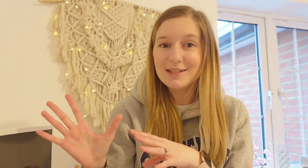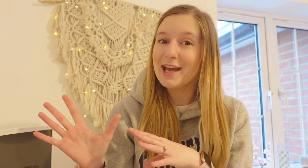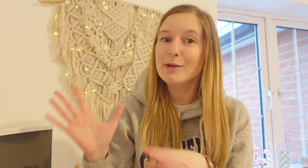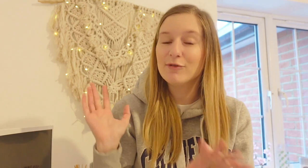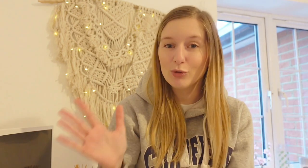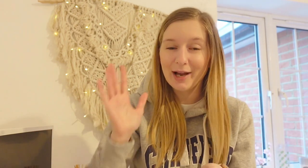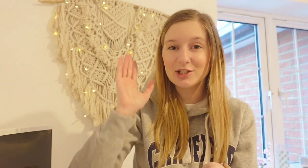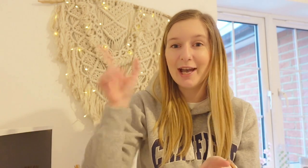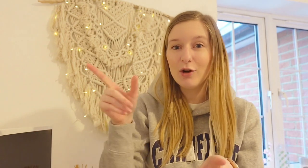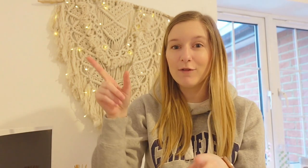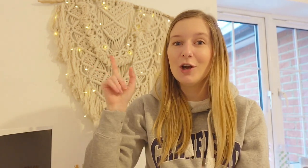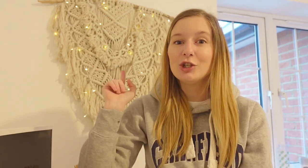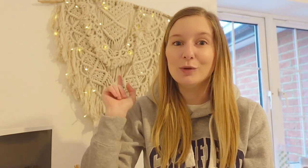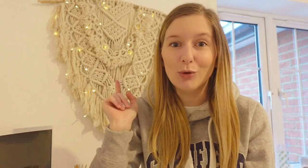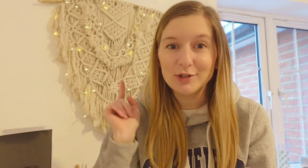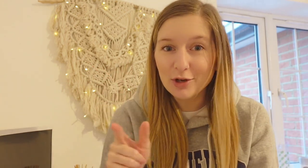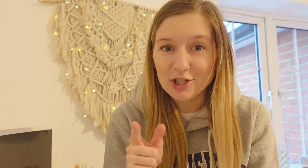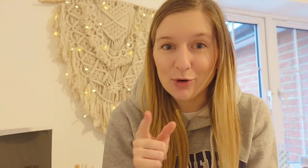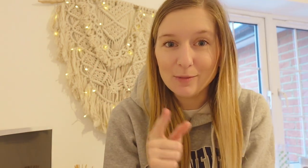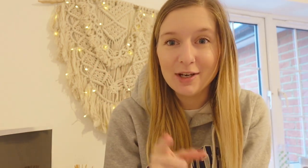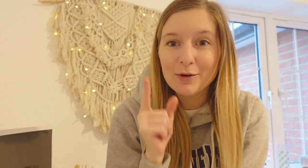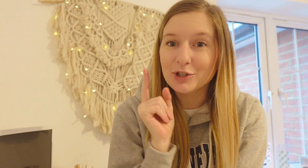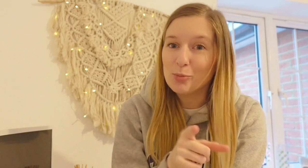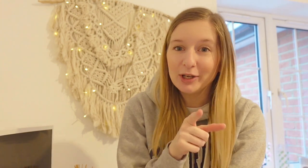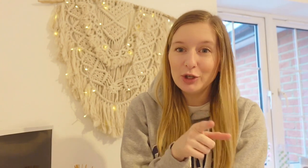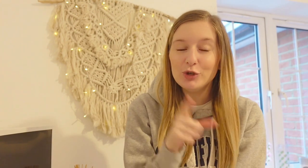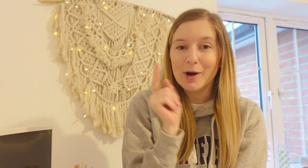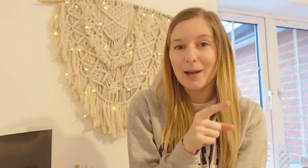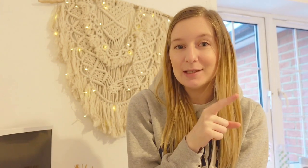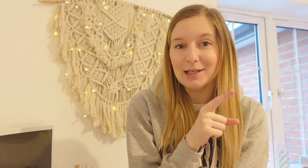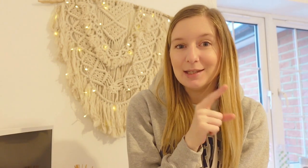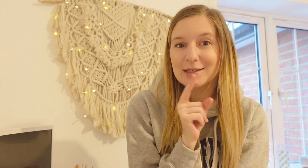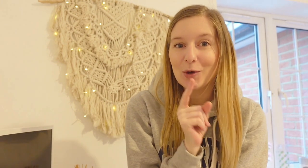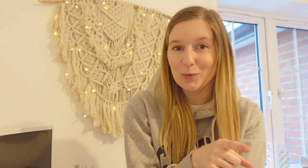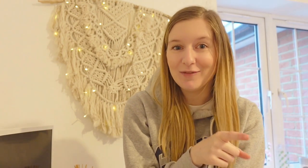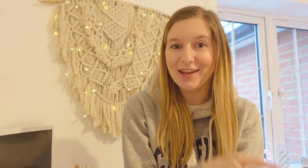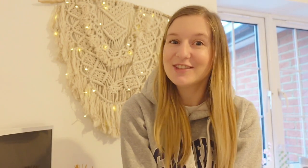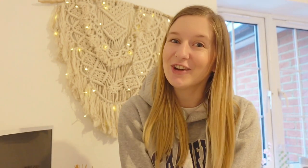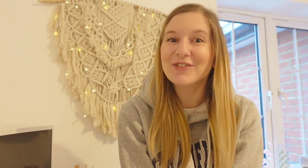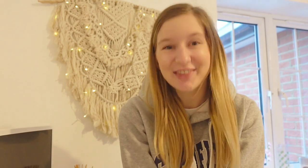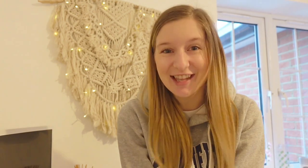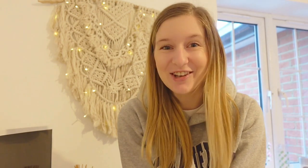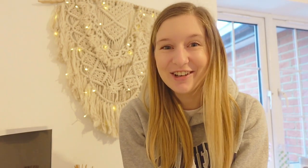the day before I actually head off to an audiology appointment which I'm bringing you behind the scenes with me. So let's go.